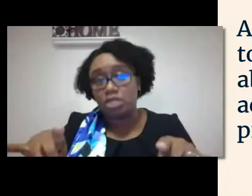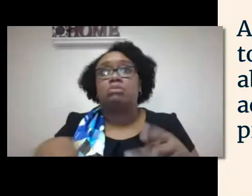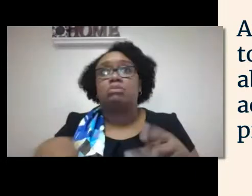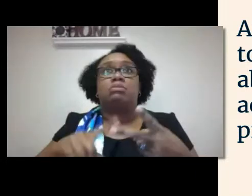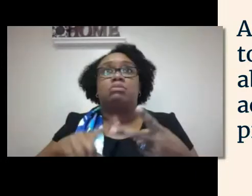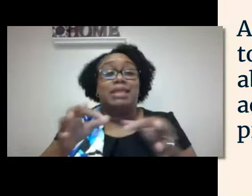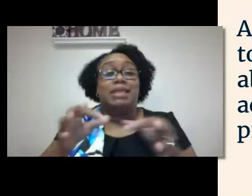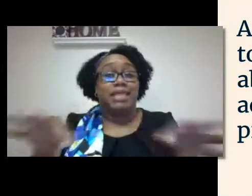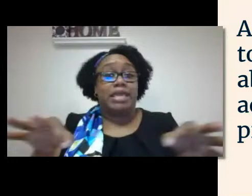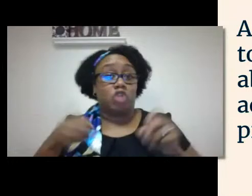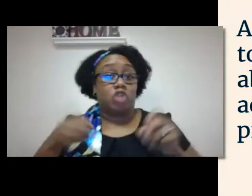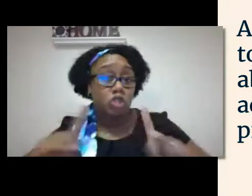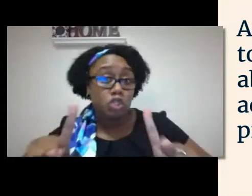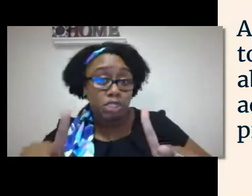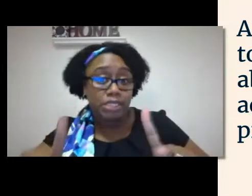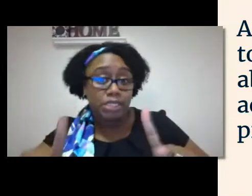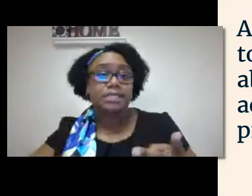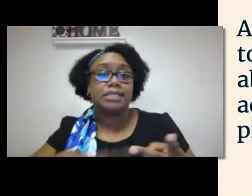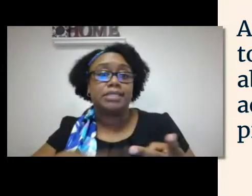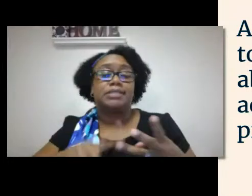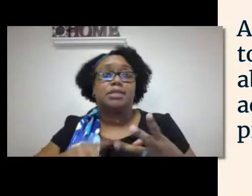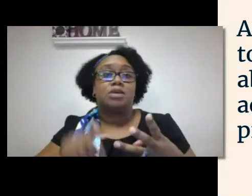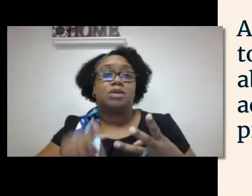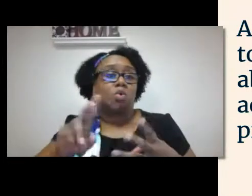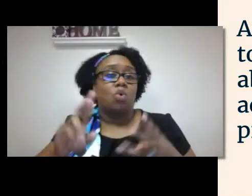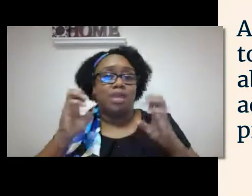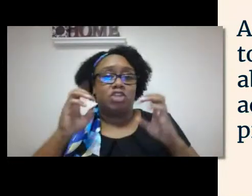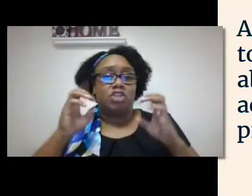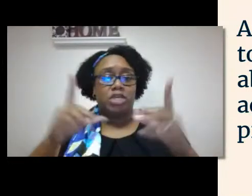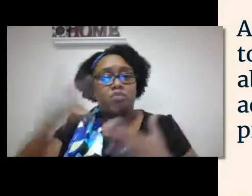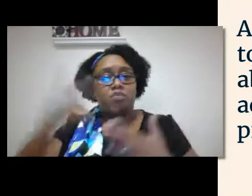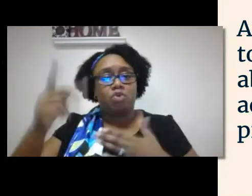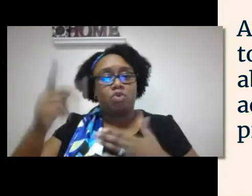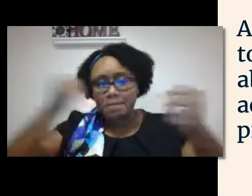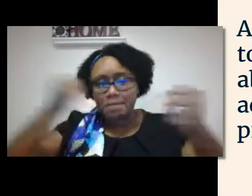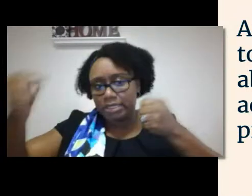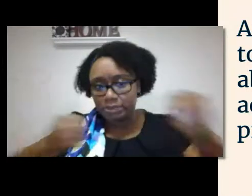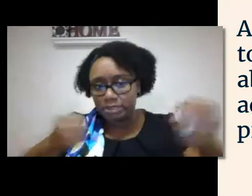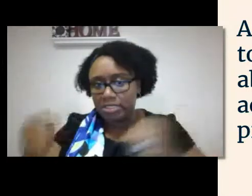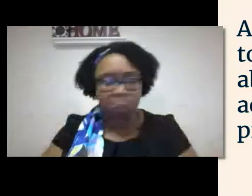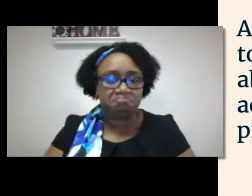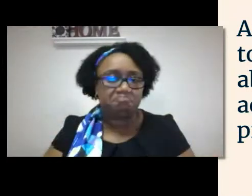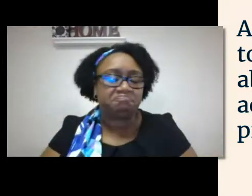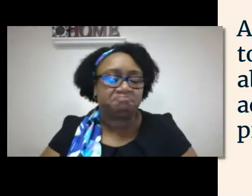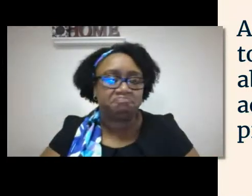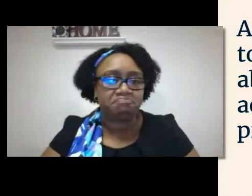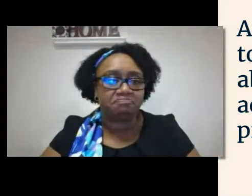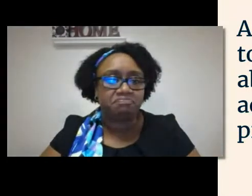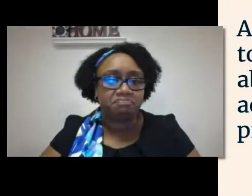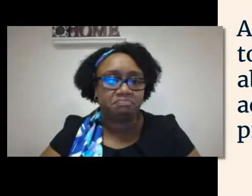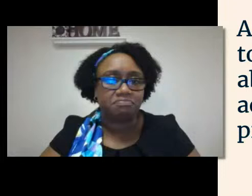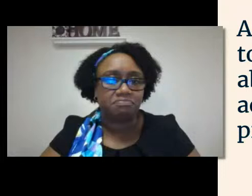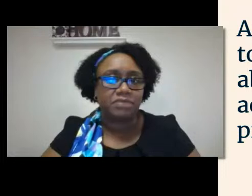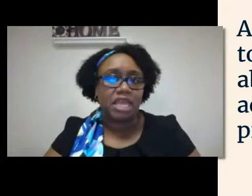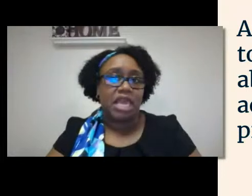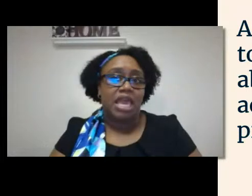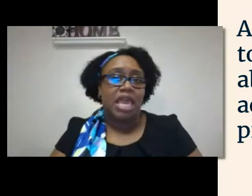audiologist to make language acquisition or educational program recommendations